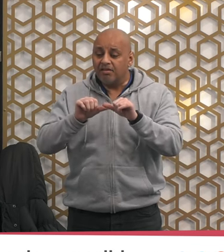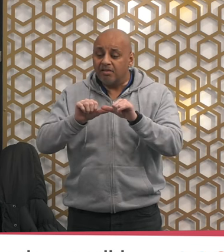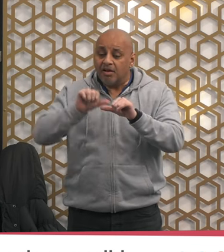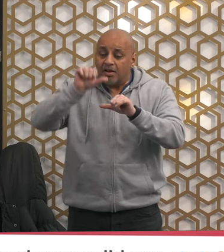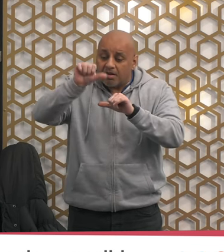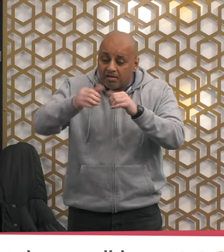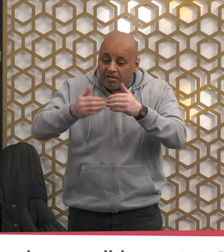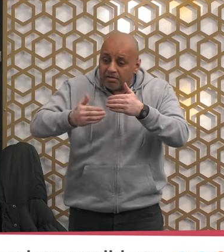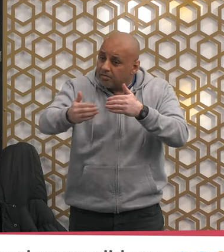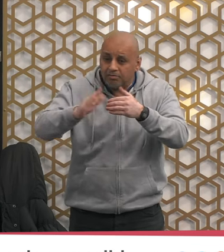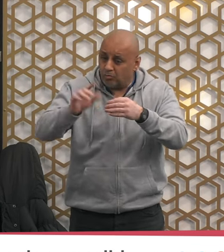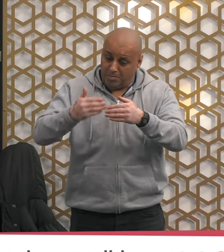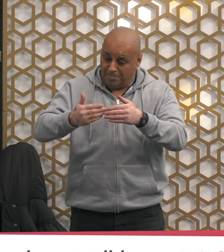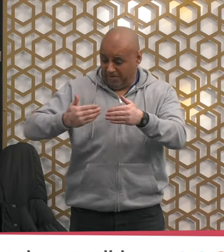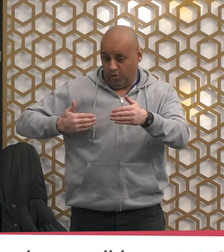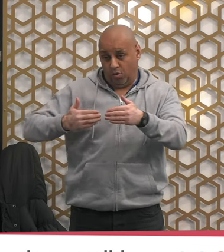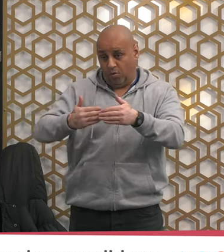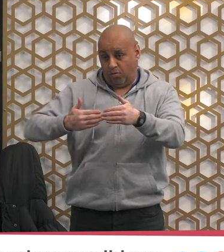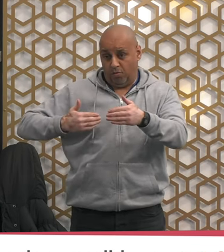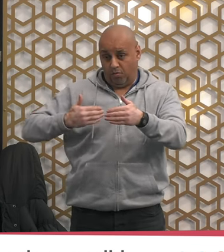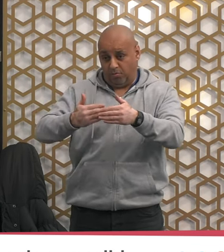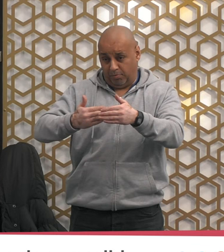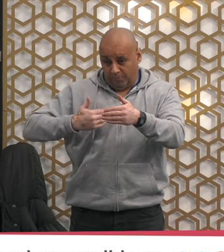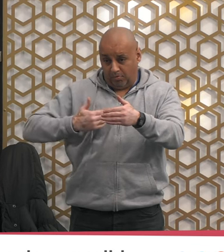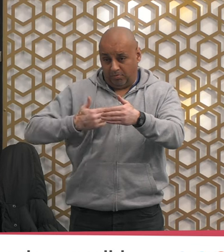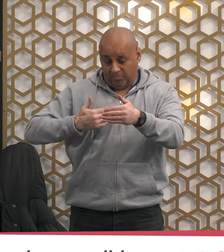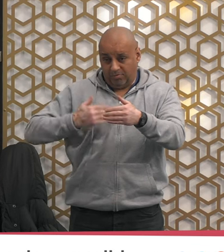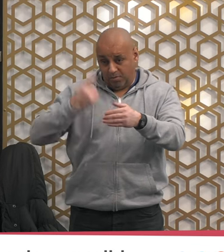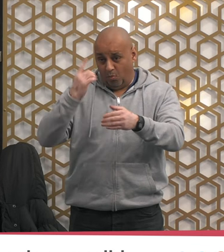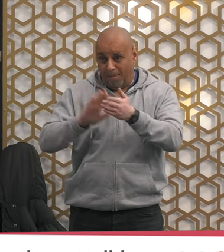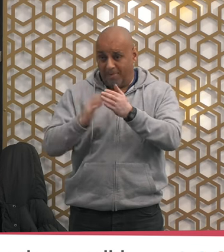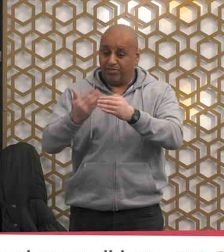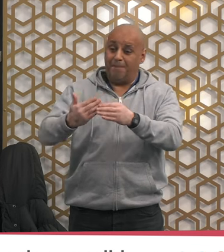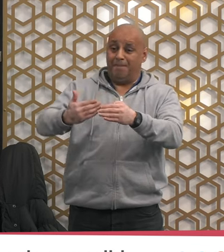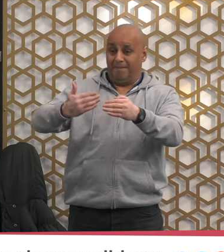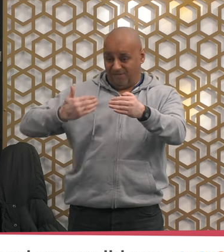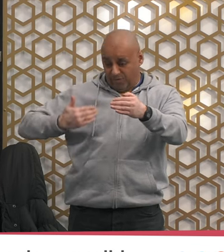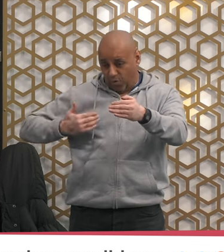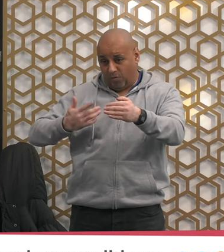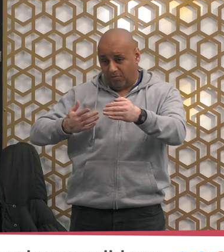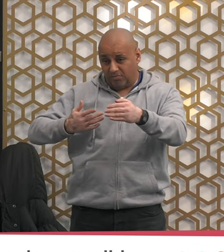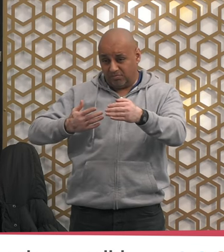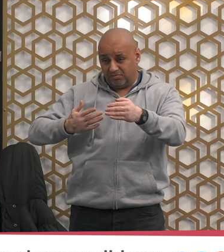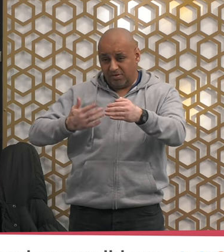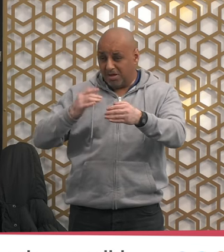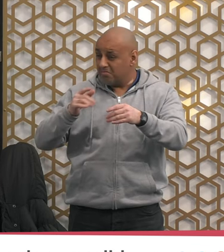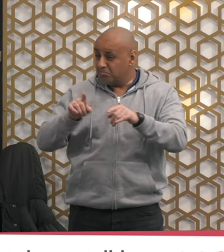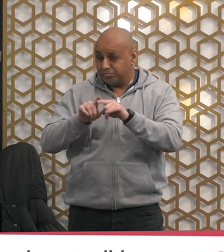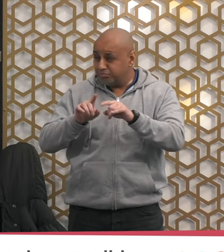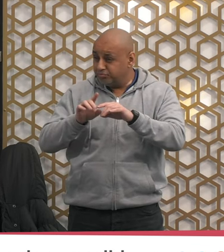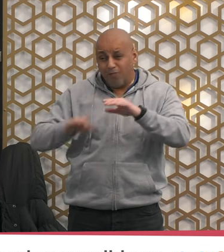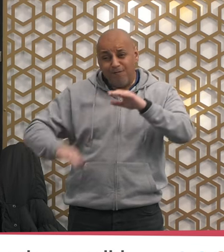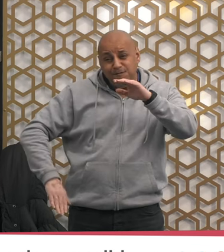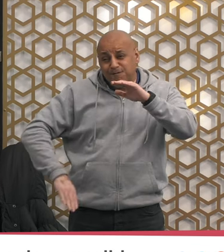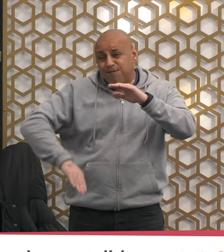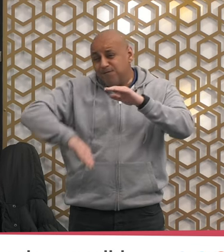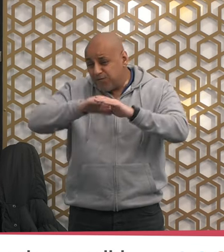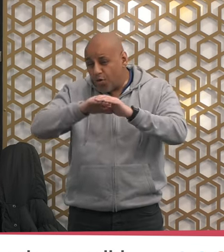the Prophet sallallahu alayhi wa sallam would fast almost the whole month of Shaban he would miss only few days